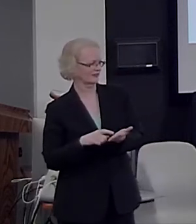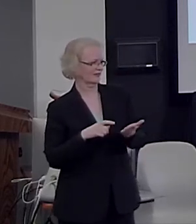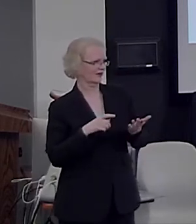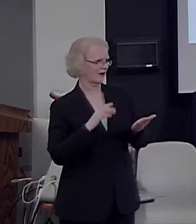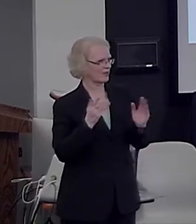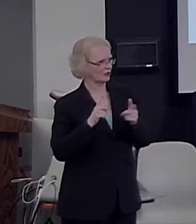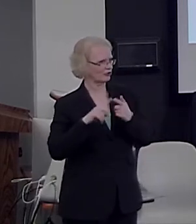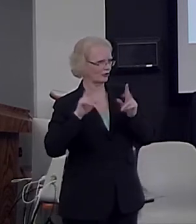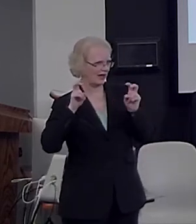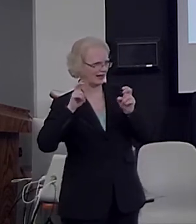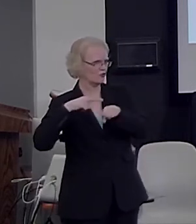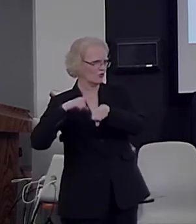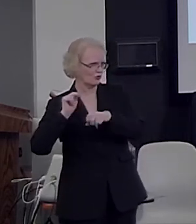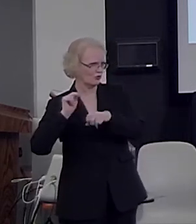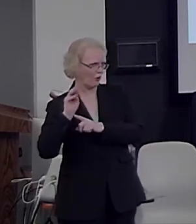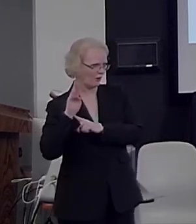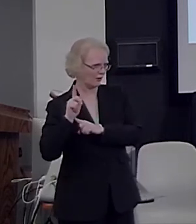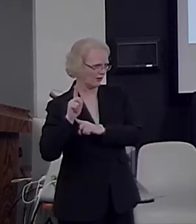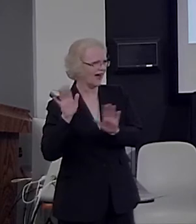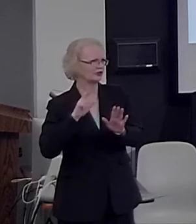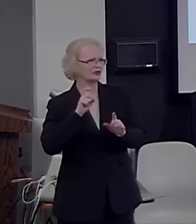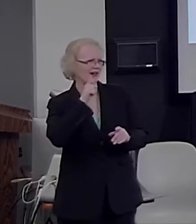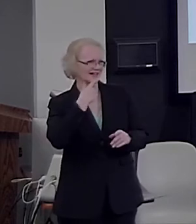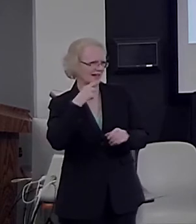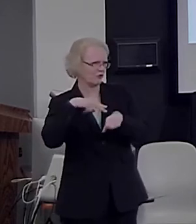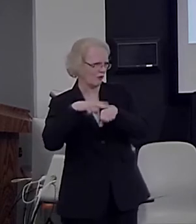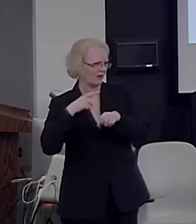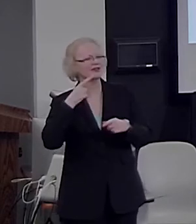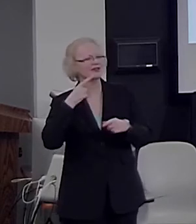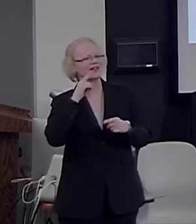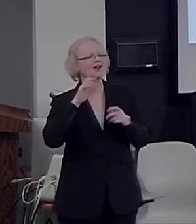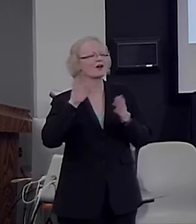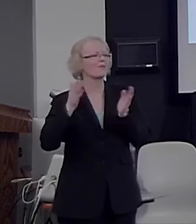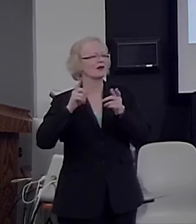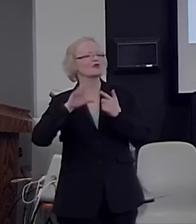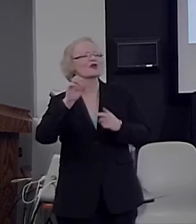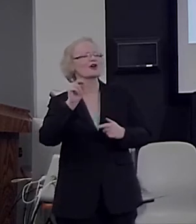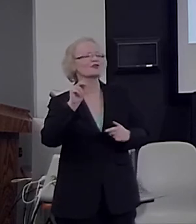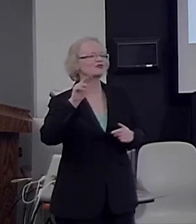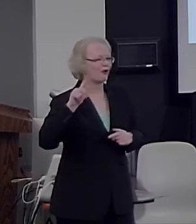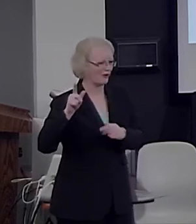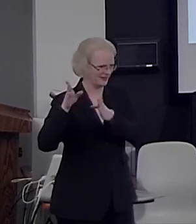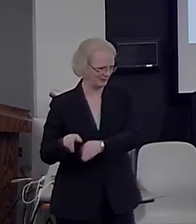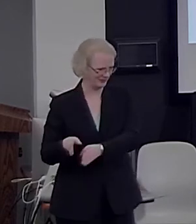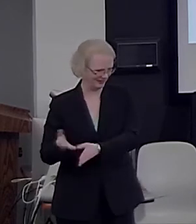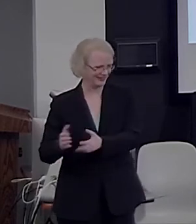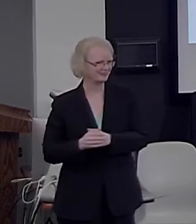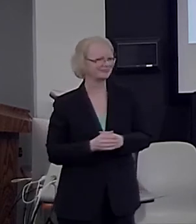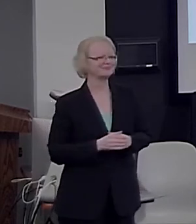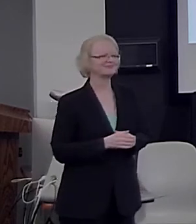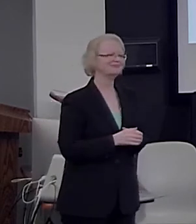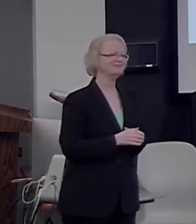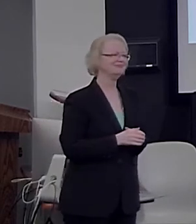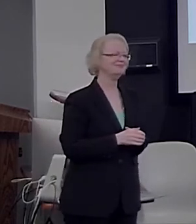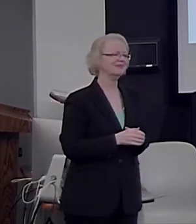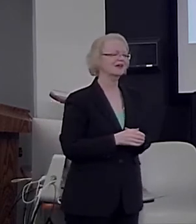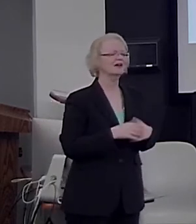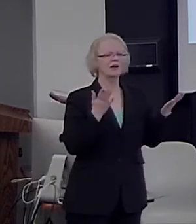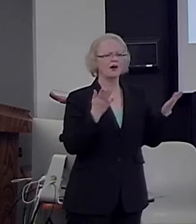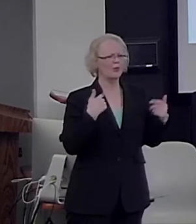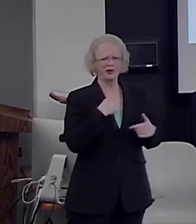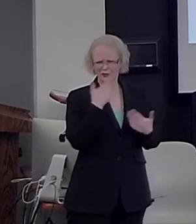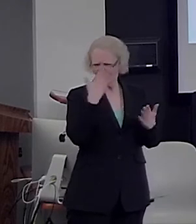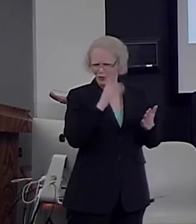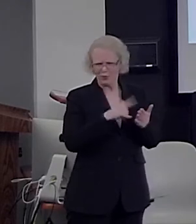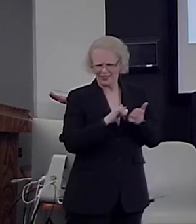that. Compared to a control subject. So, well, I think we don't know what this means